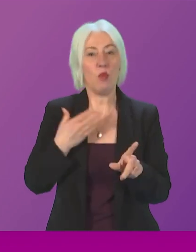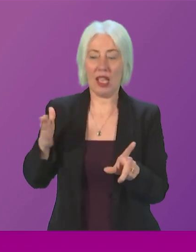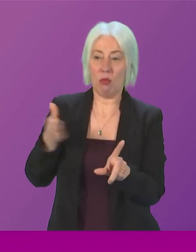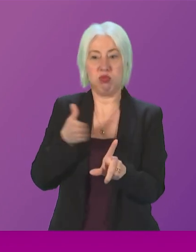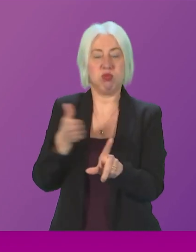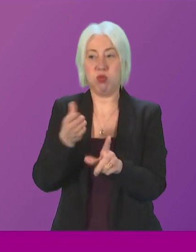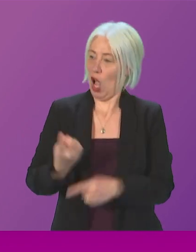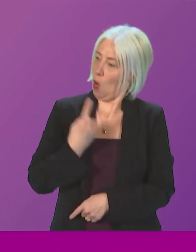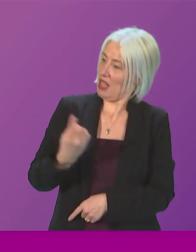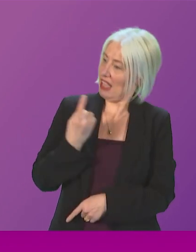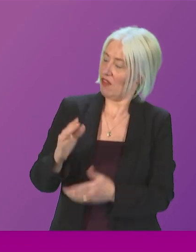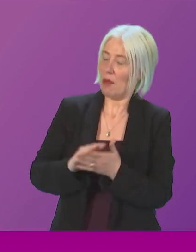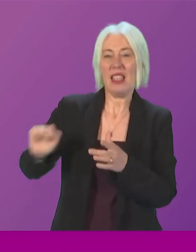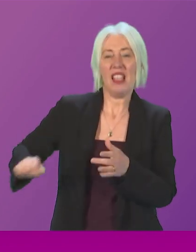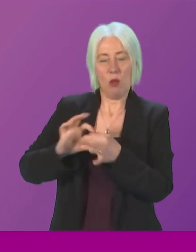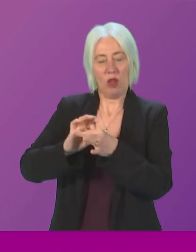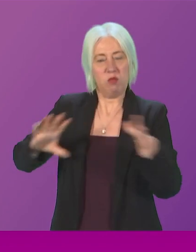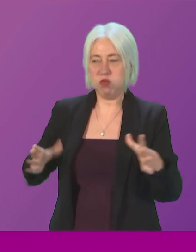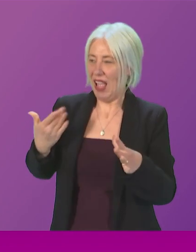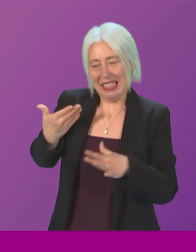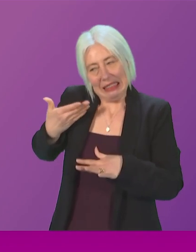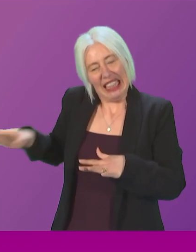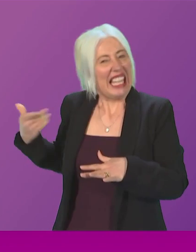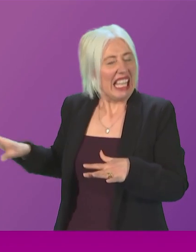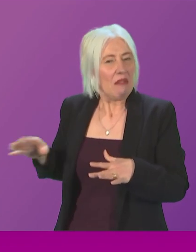unequal and broken union. Yeah, well said.